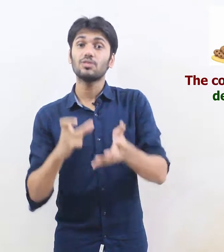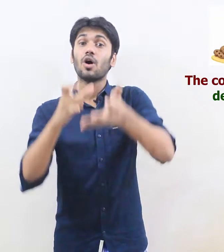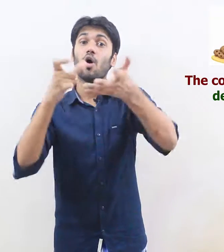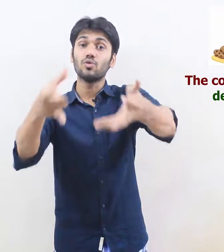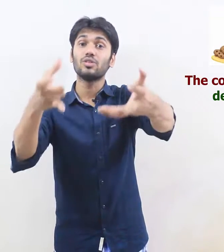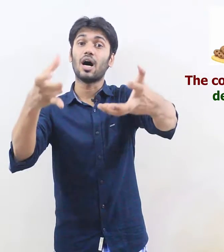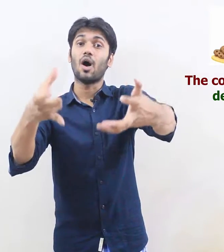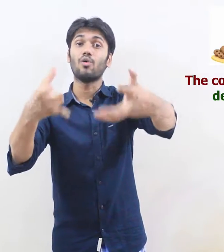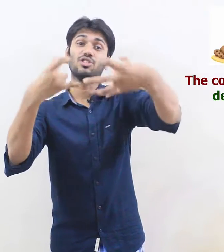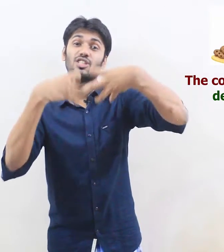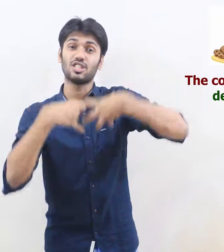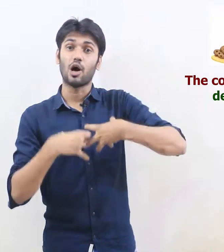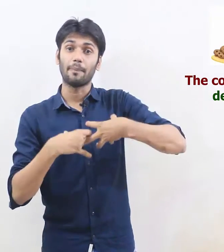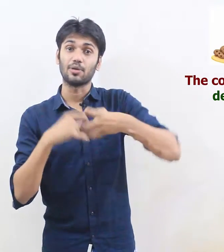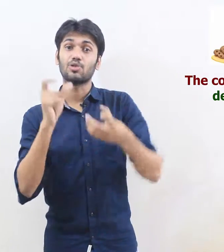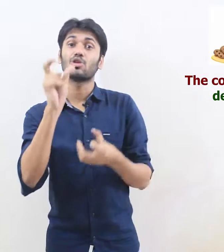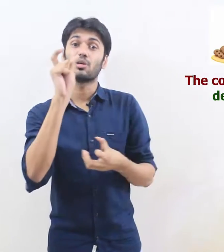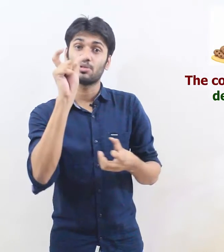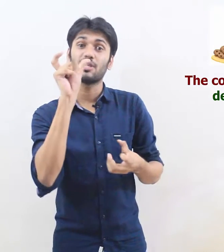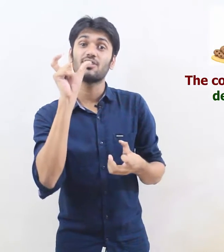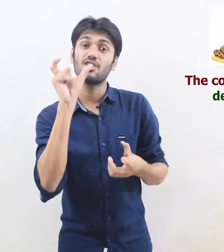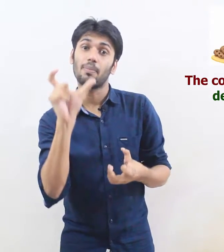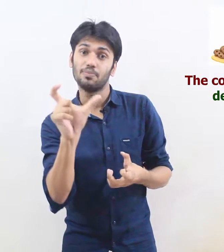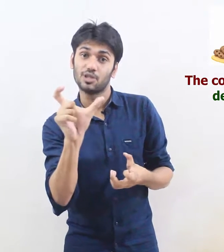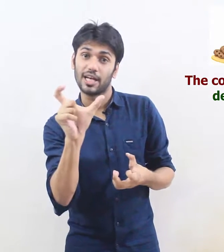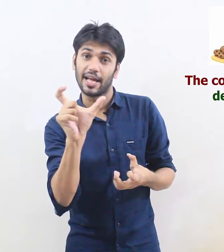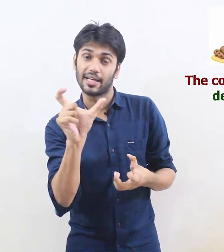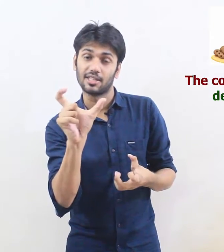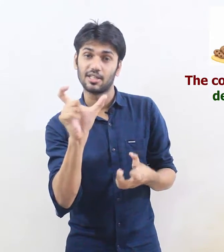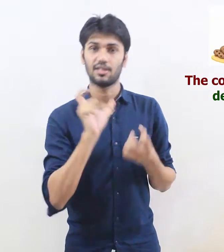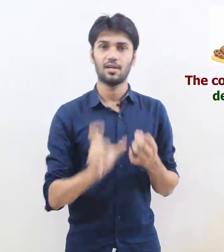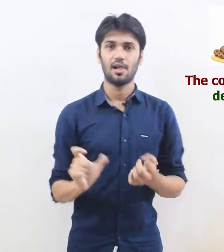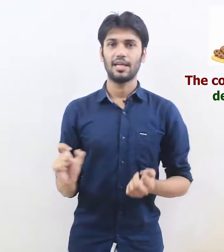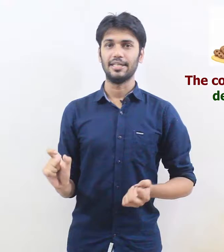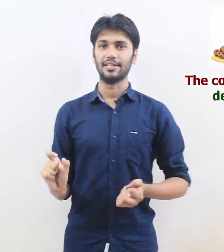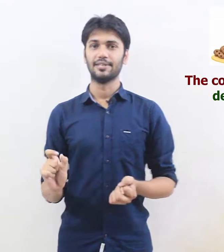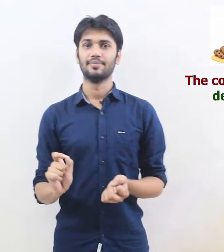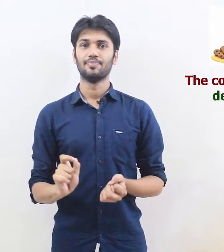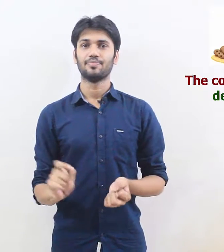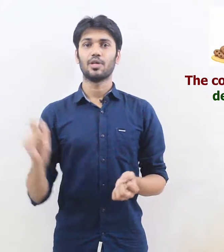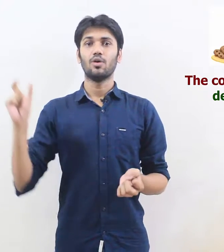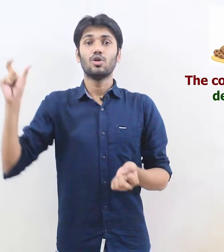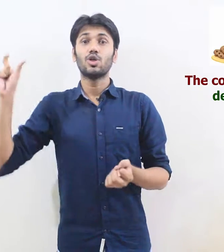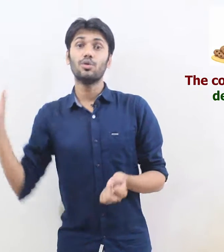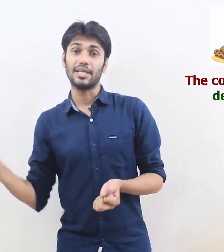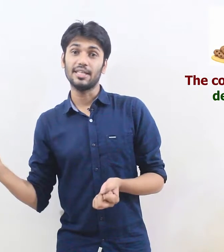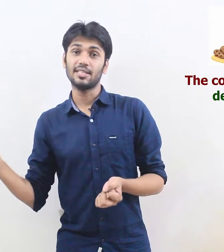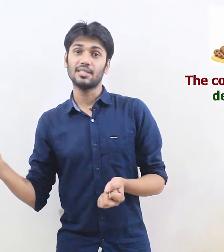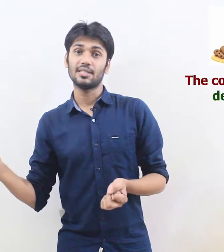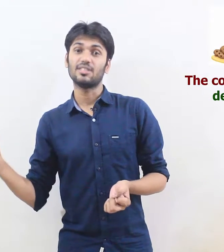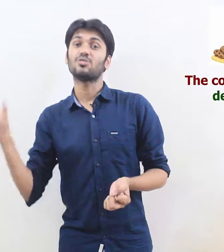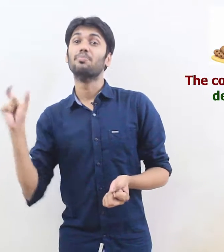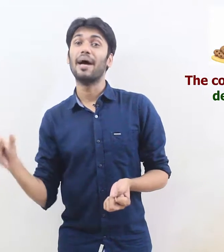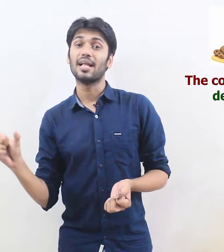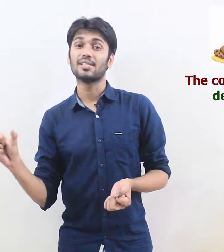on the original topic we're talking about the subject here now cookies smells